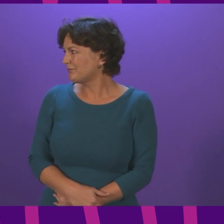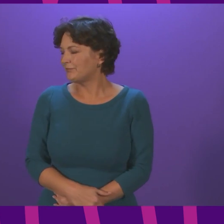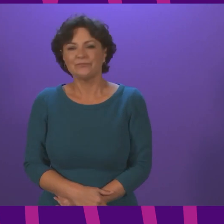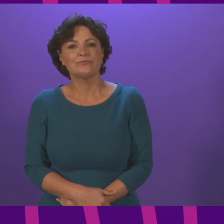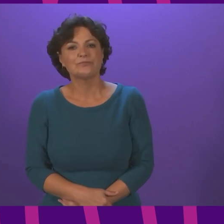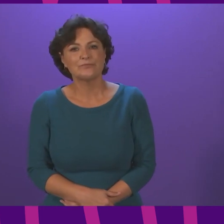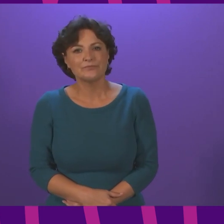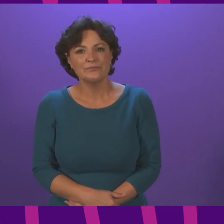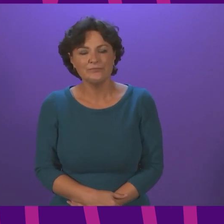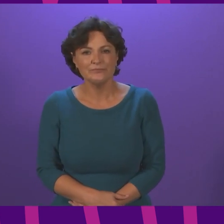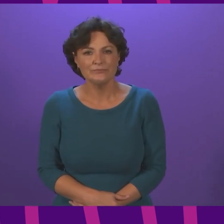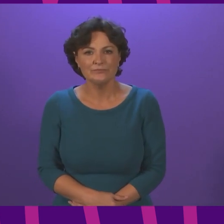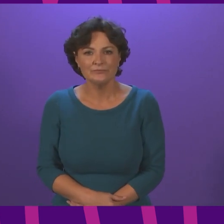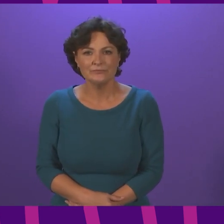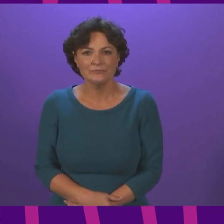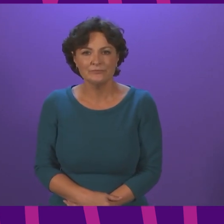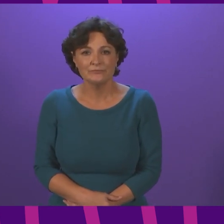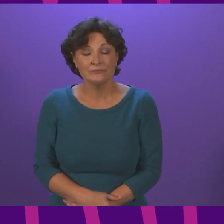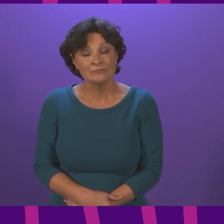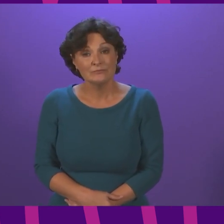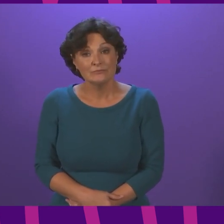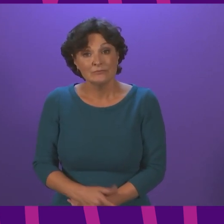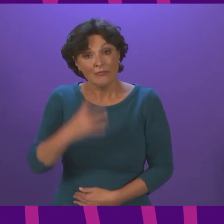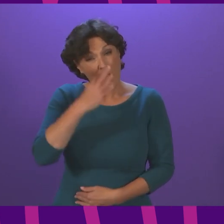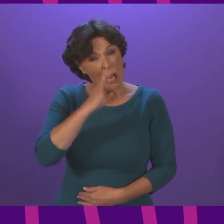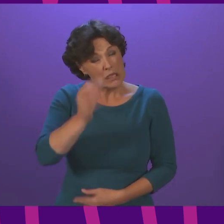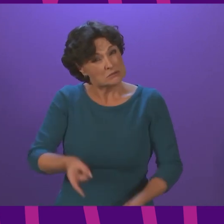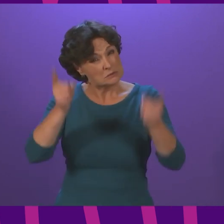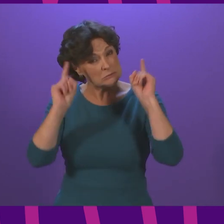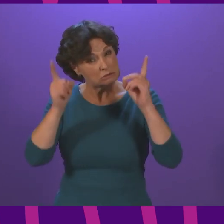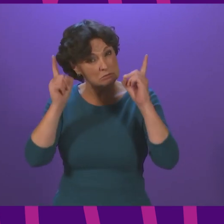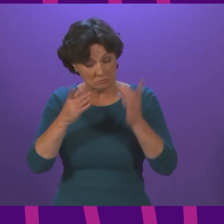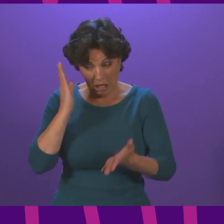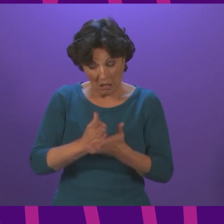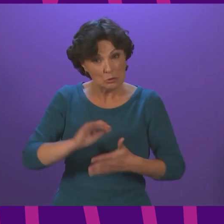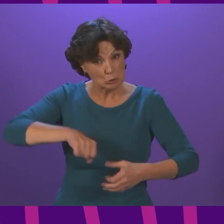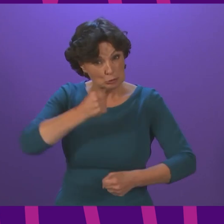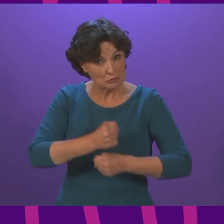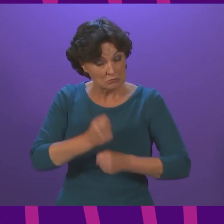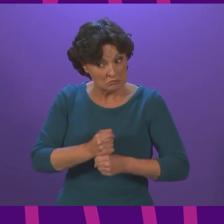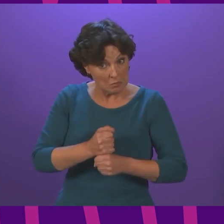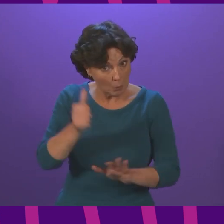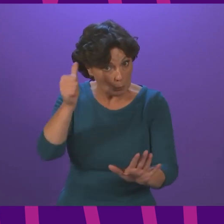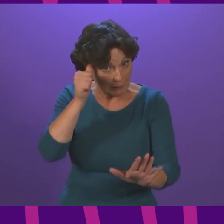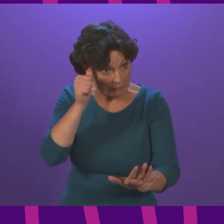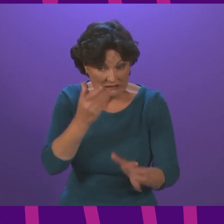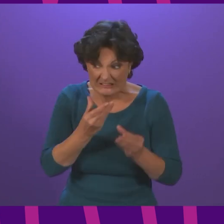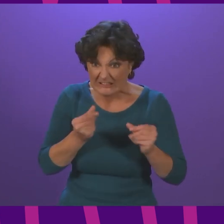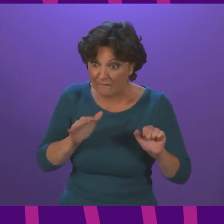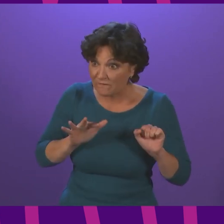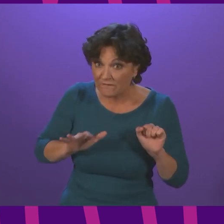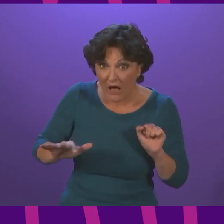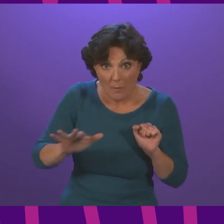Graeme Simpson Thank you Can I ask the First Minister whether the Scottish Government is aware of reports of some families being